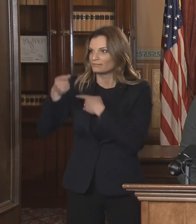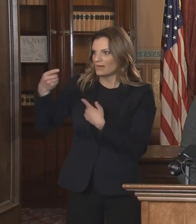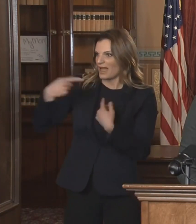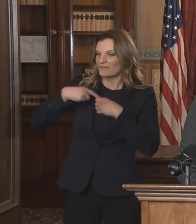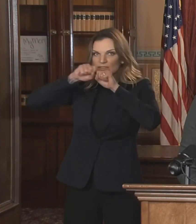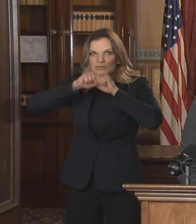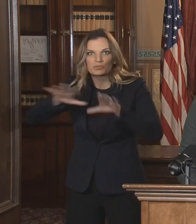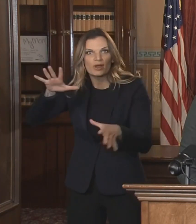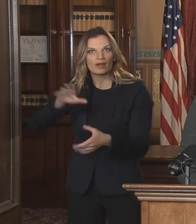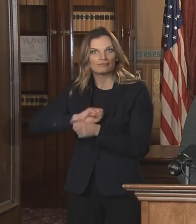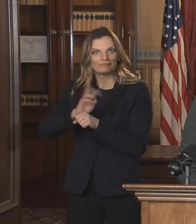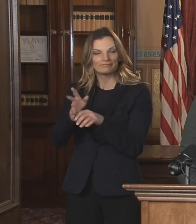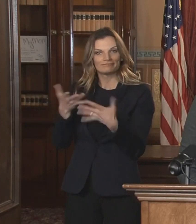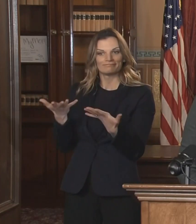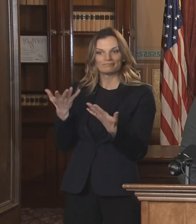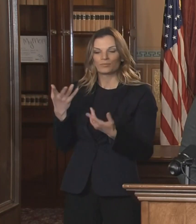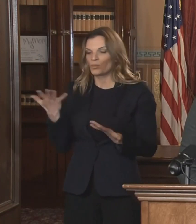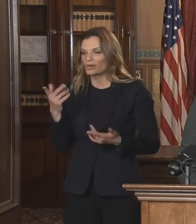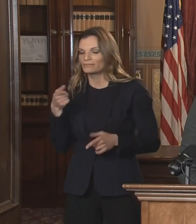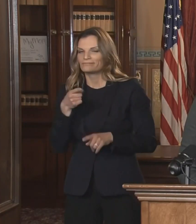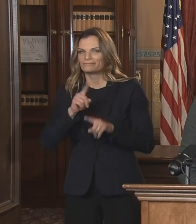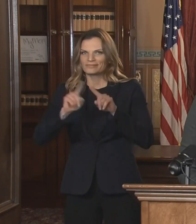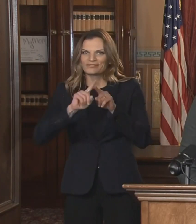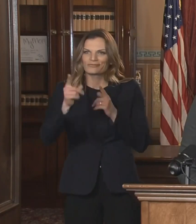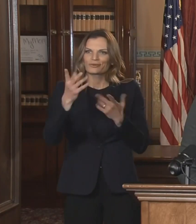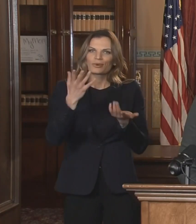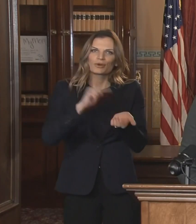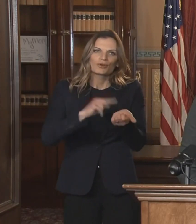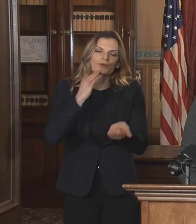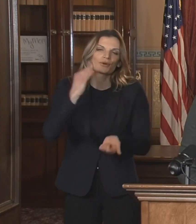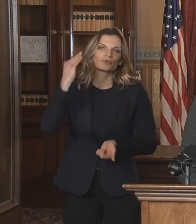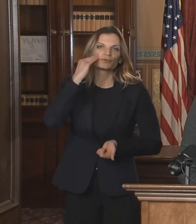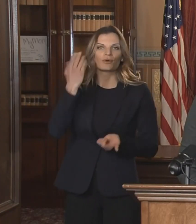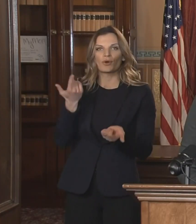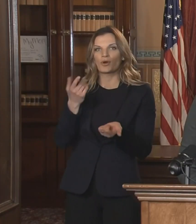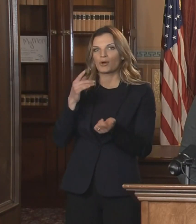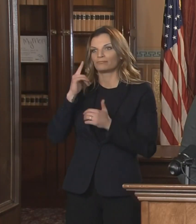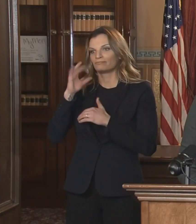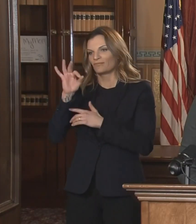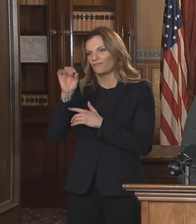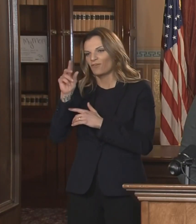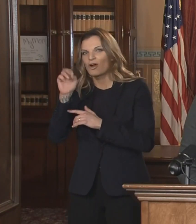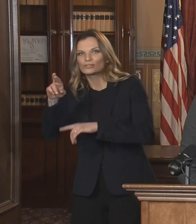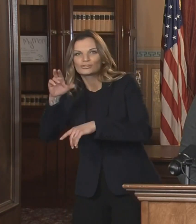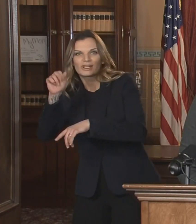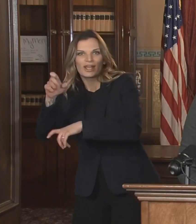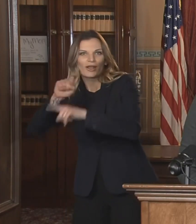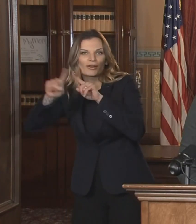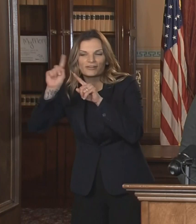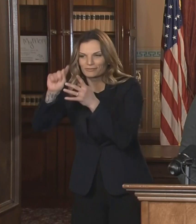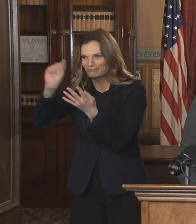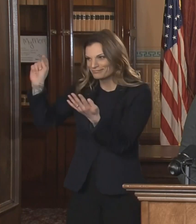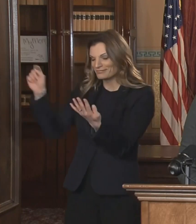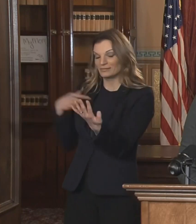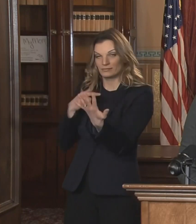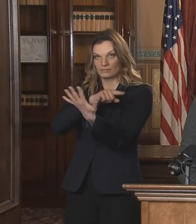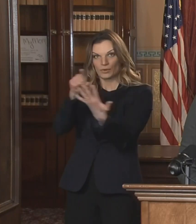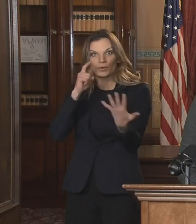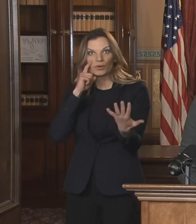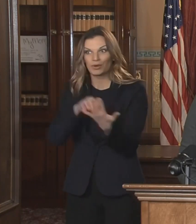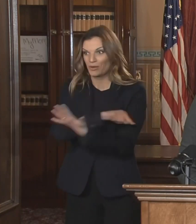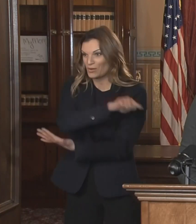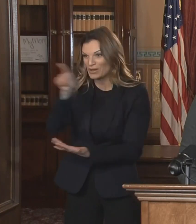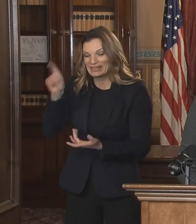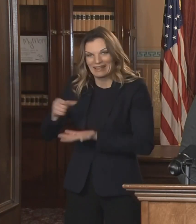settings, in our veterans' homes, adult foster care, and nursing homes. In the absence of federal funding,